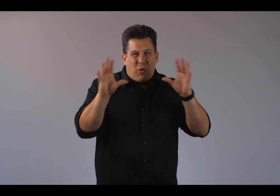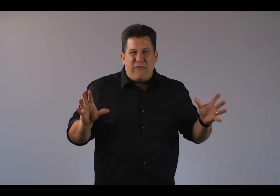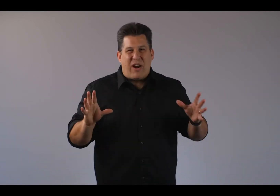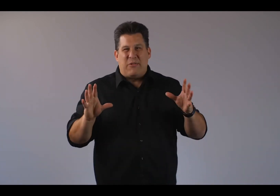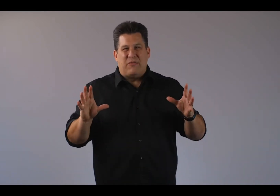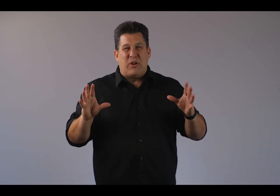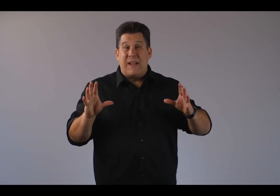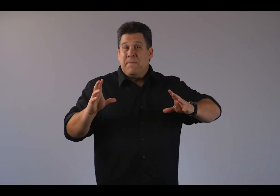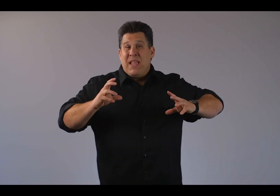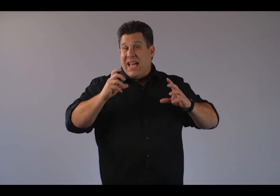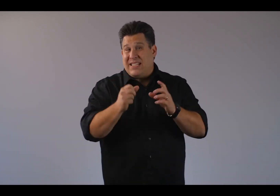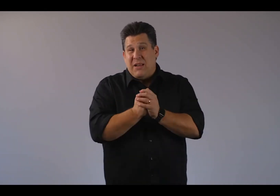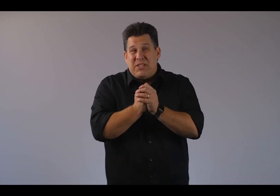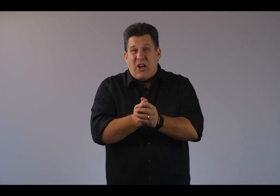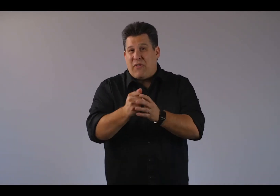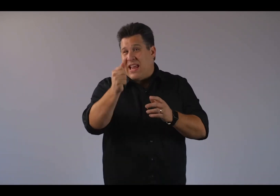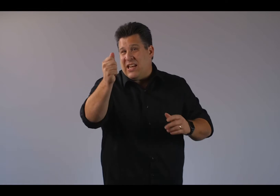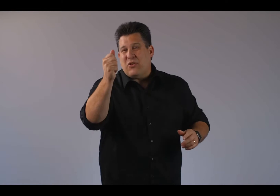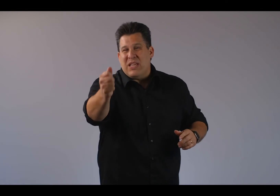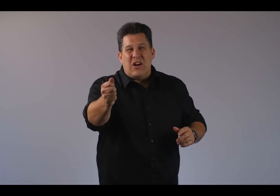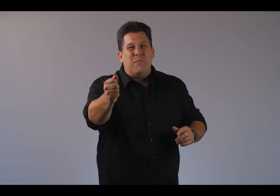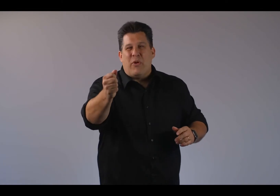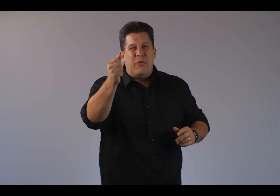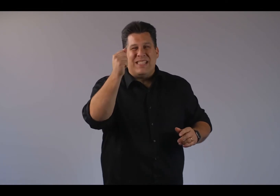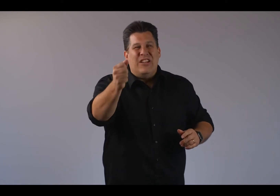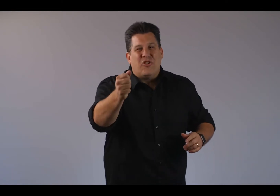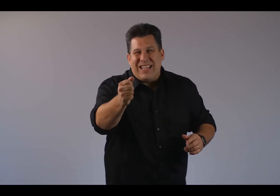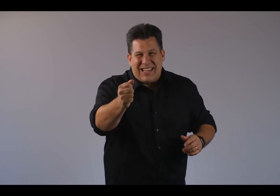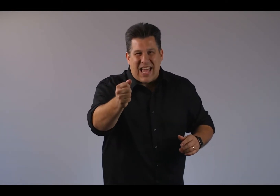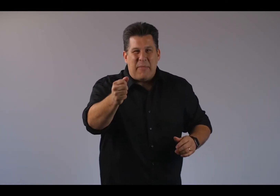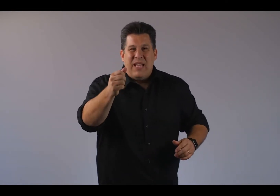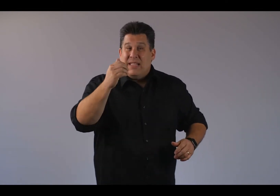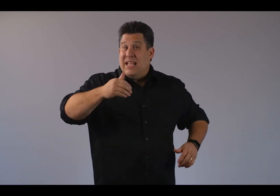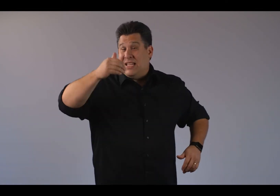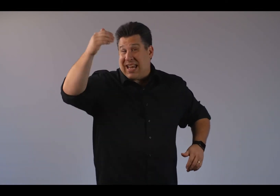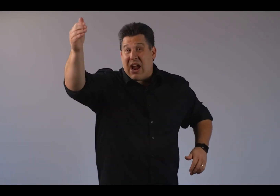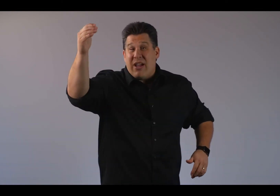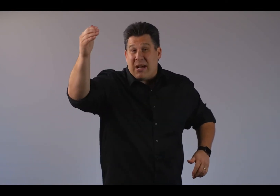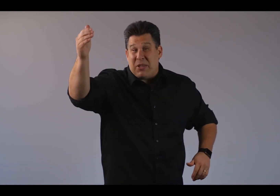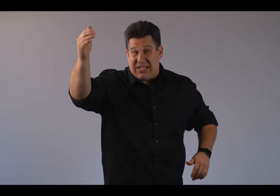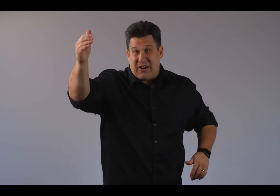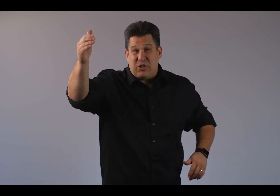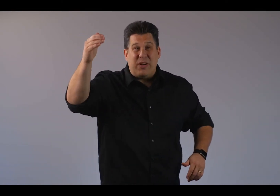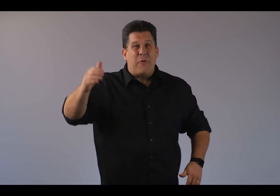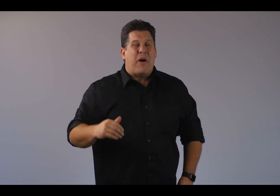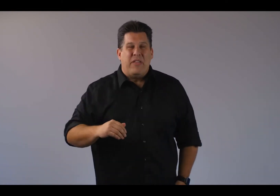24 hours of work. Edison himself handed it to a young boy who was interning in the lab to carry it up the stairs to another part of the